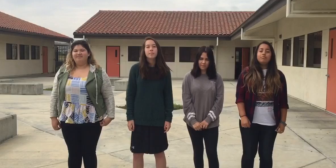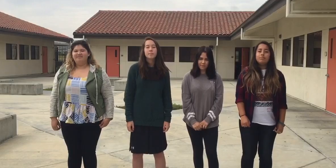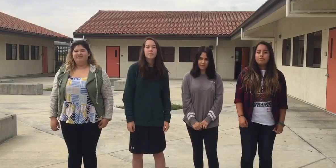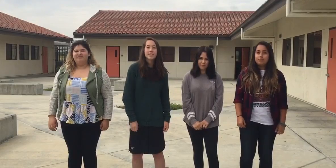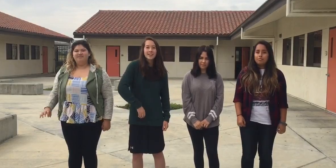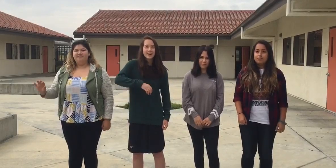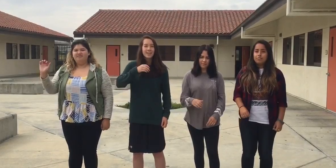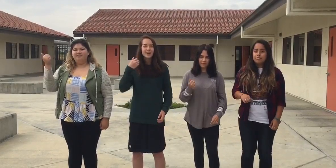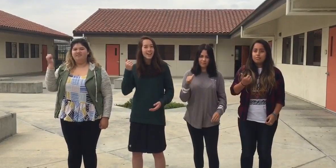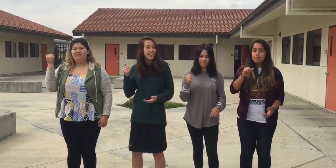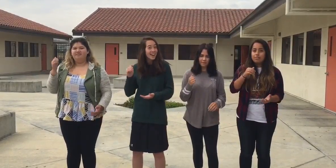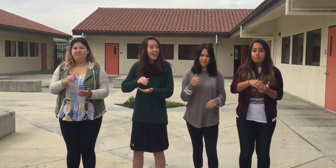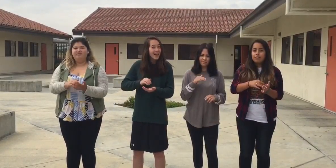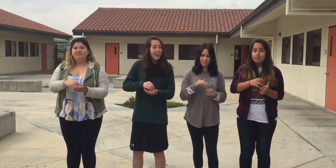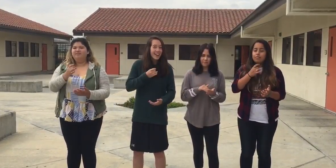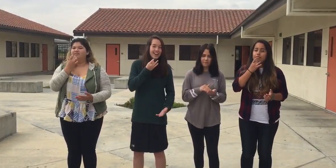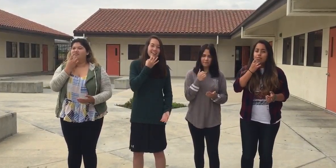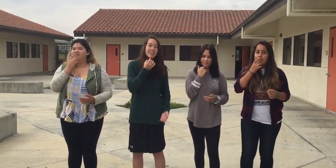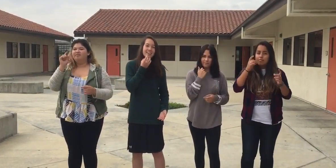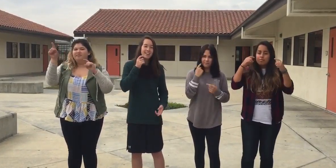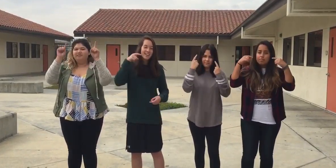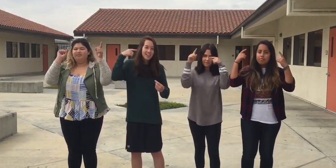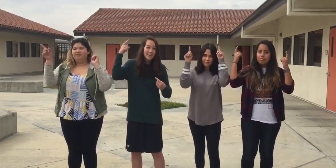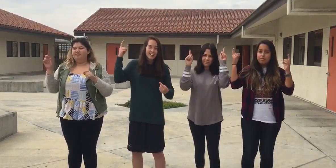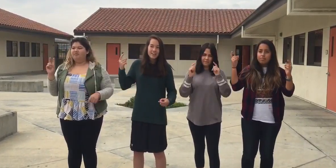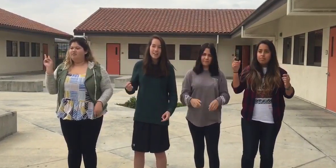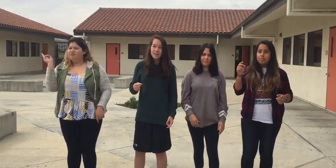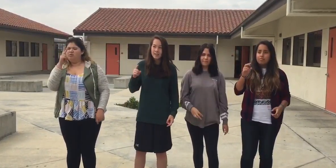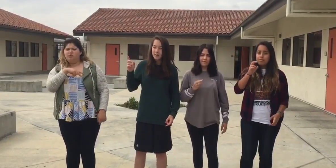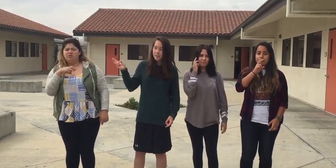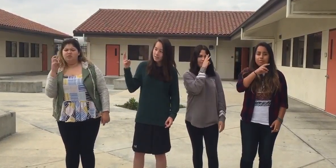away from here When I'm far too tired to fall asleep